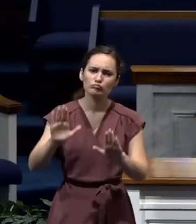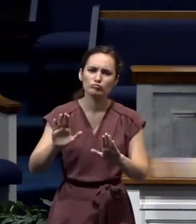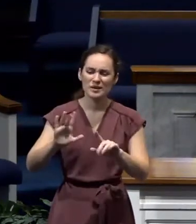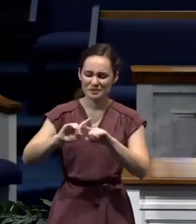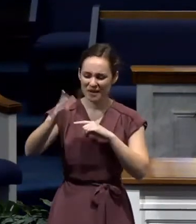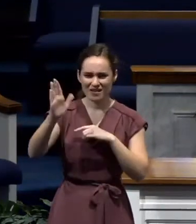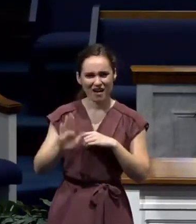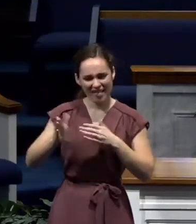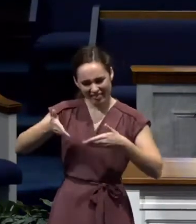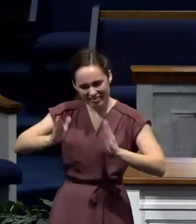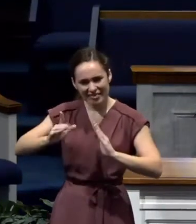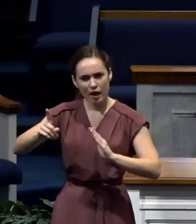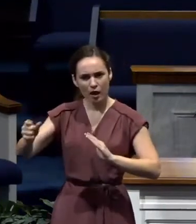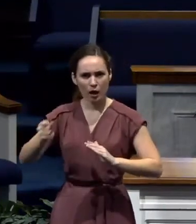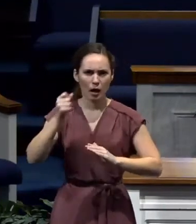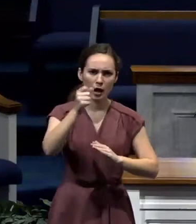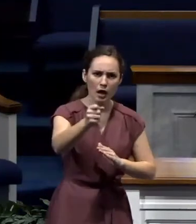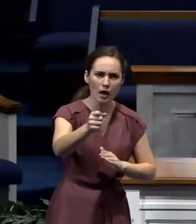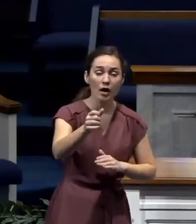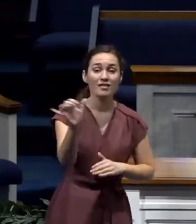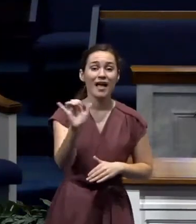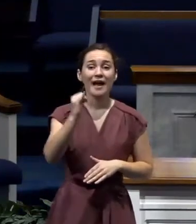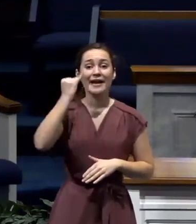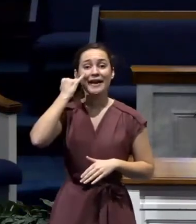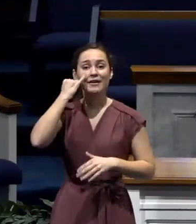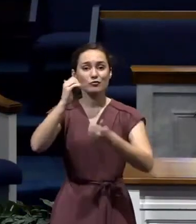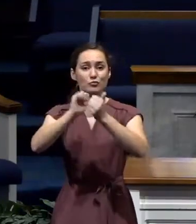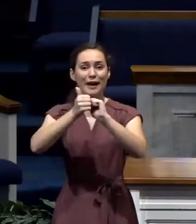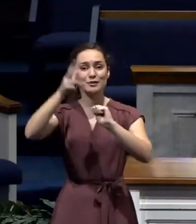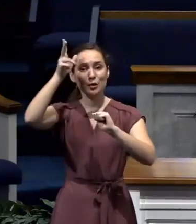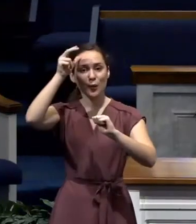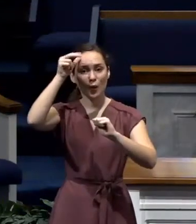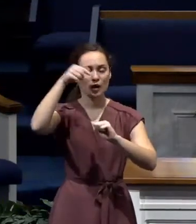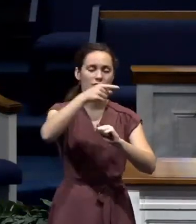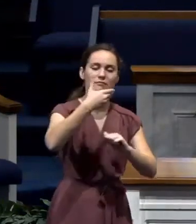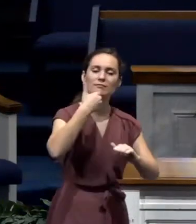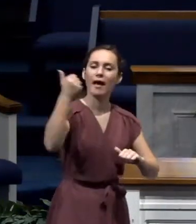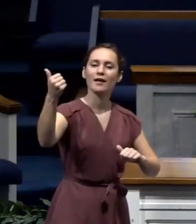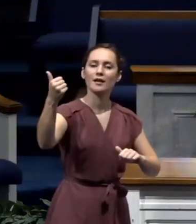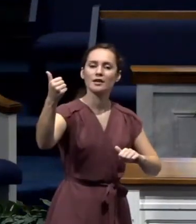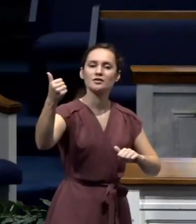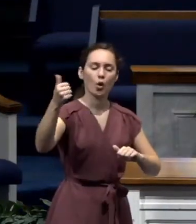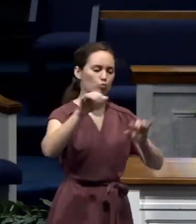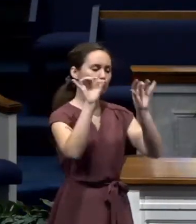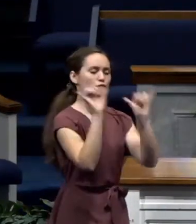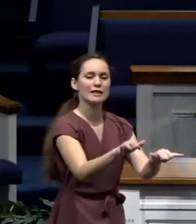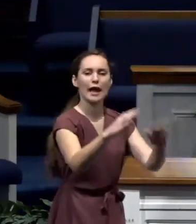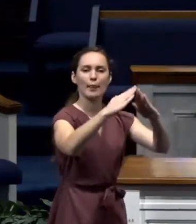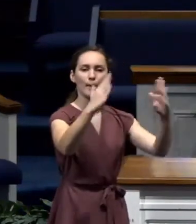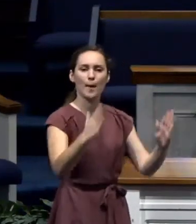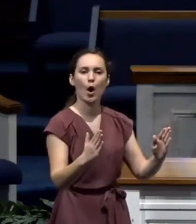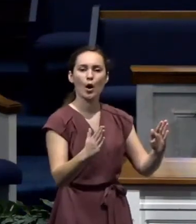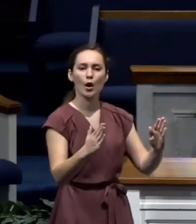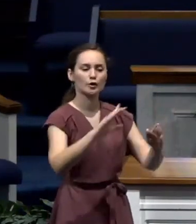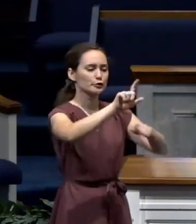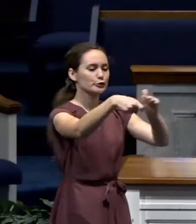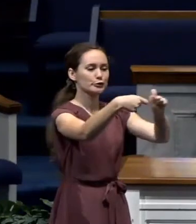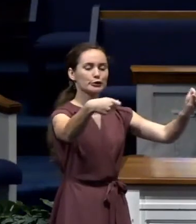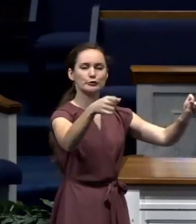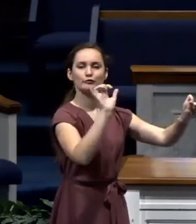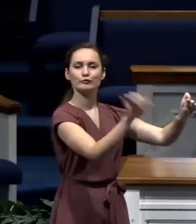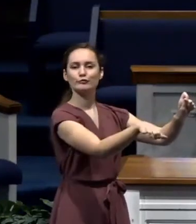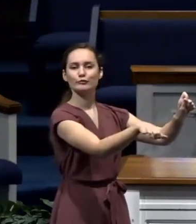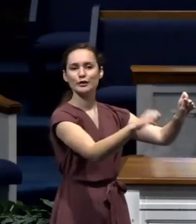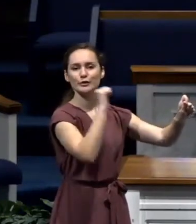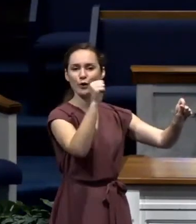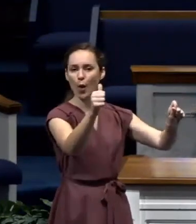I mean, that would be like taking your best racehorse and locking him up in a barn and not letting him run. Why would God do that? And secondly, they were